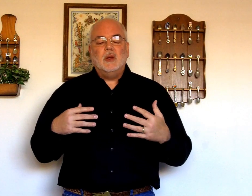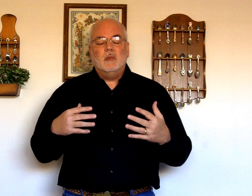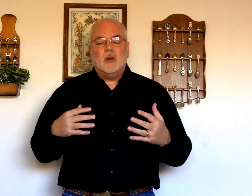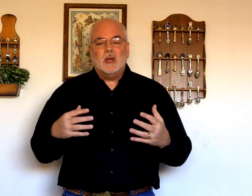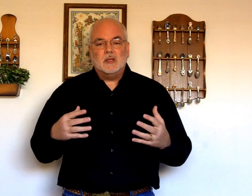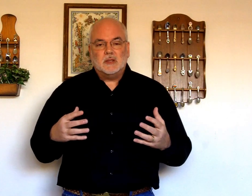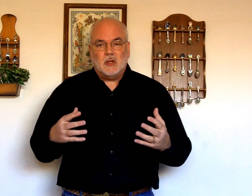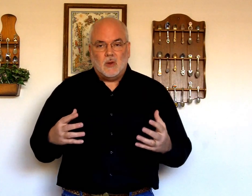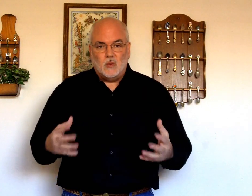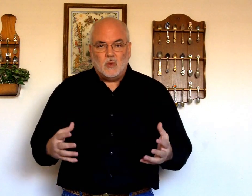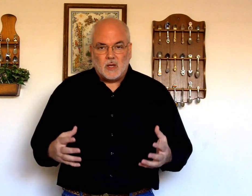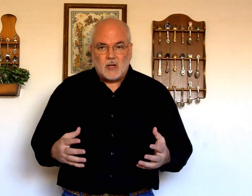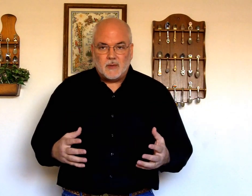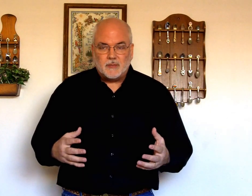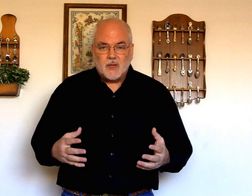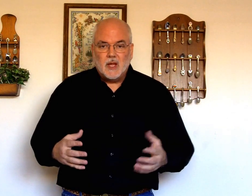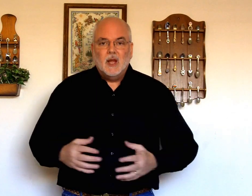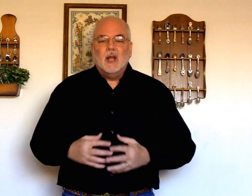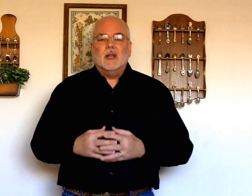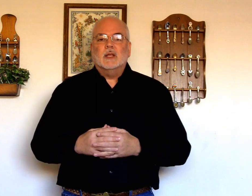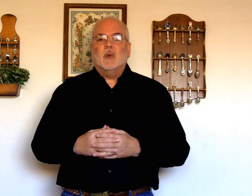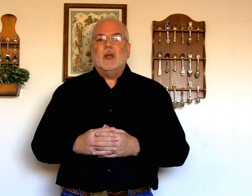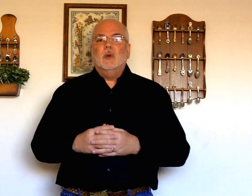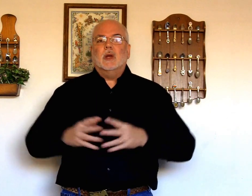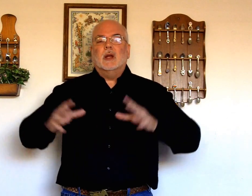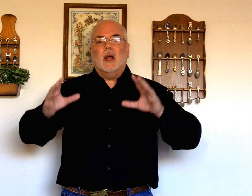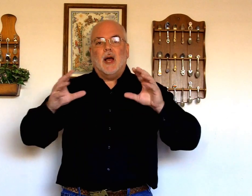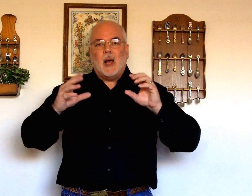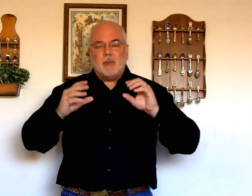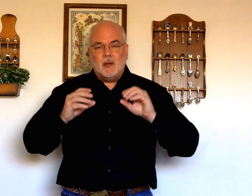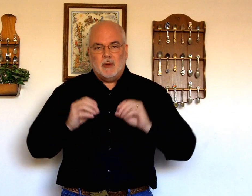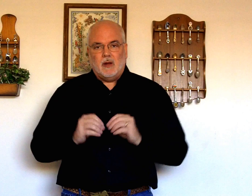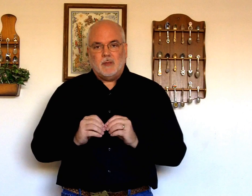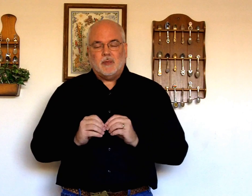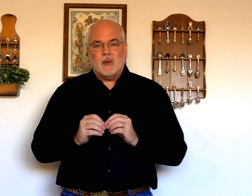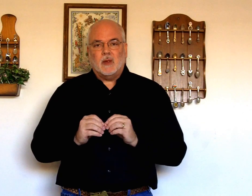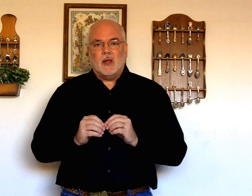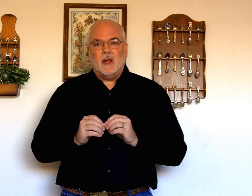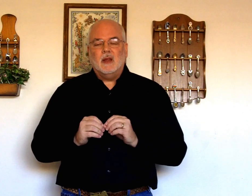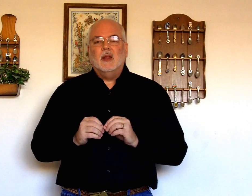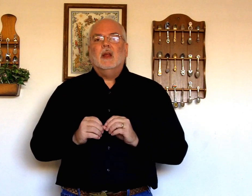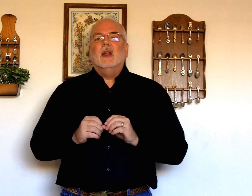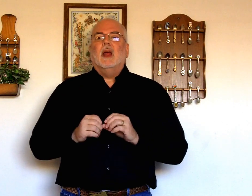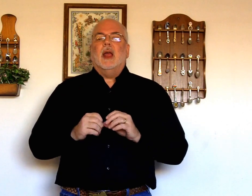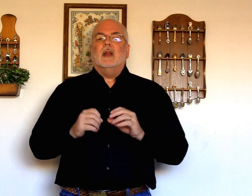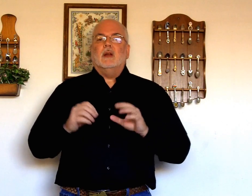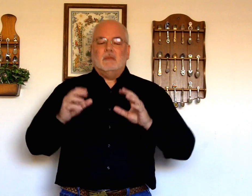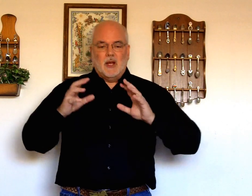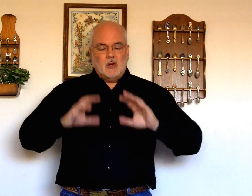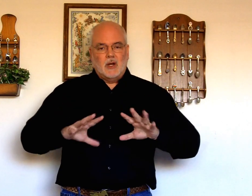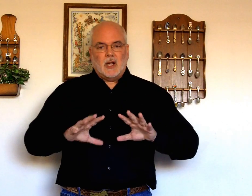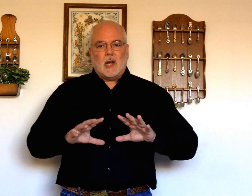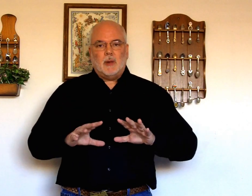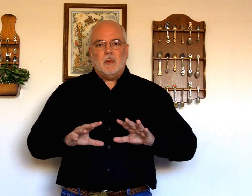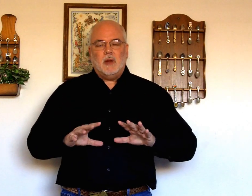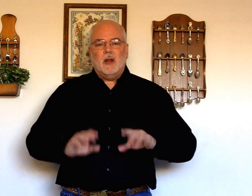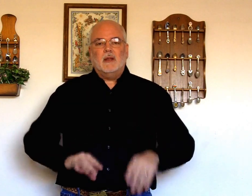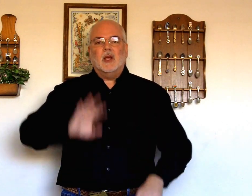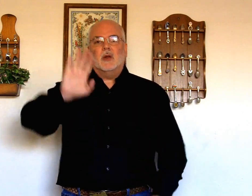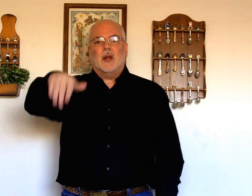slowly. This way you can copy me, okay? And then get good at copying me and then go to the